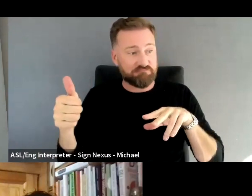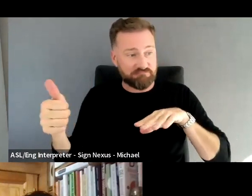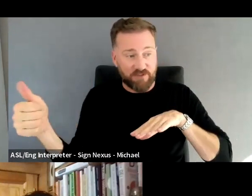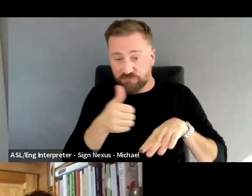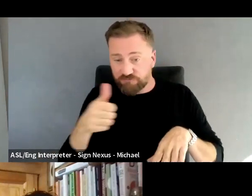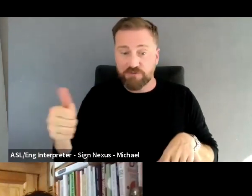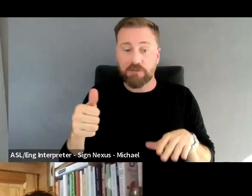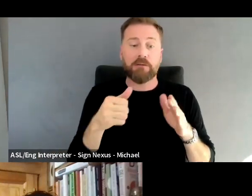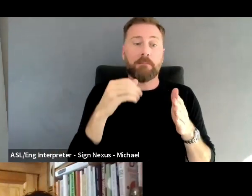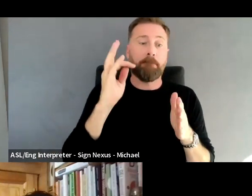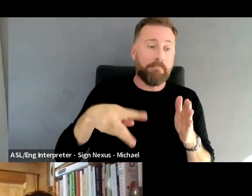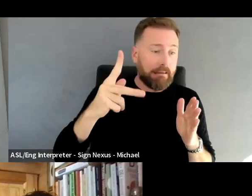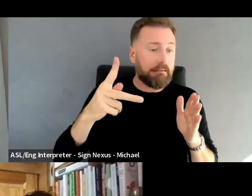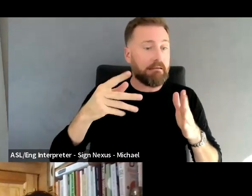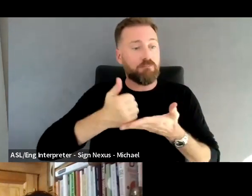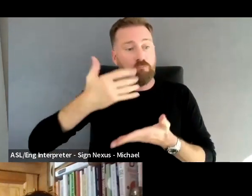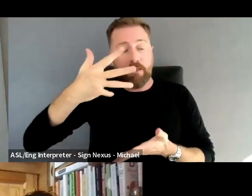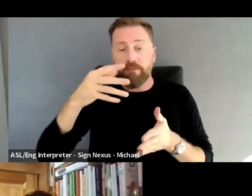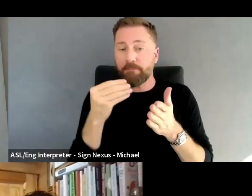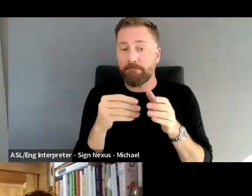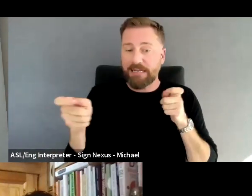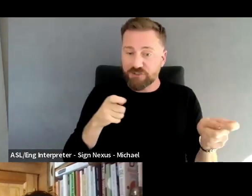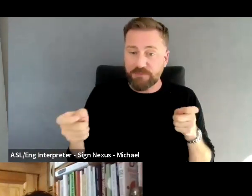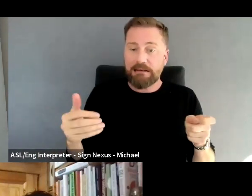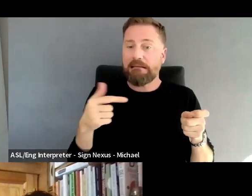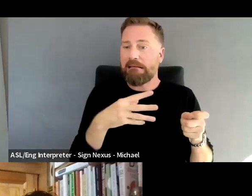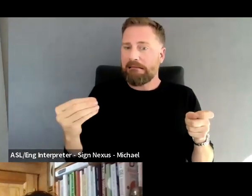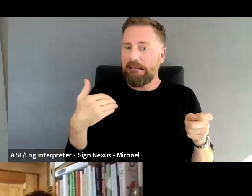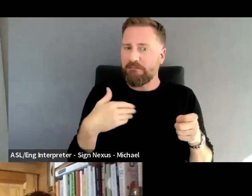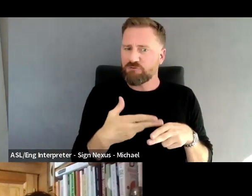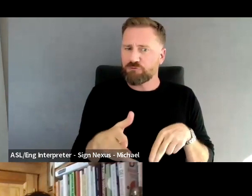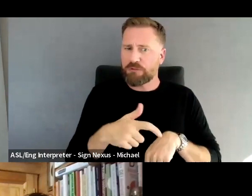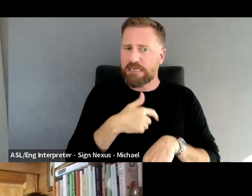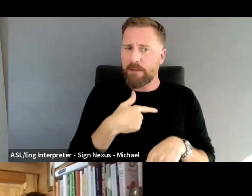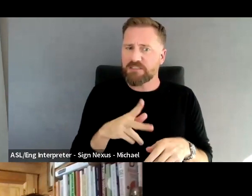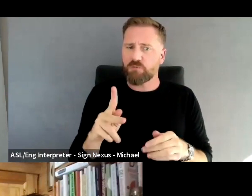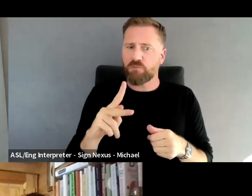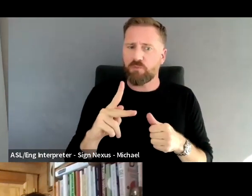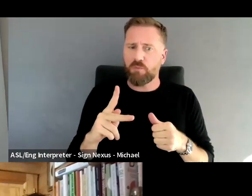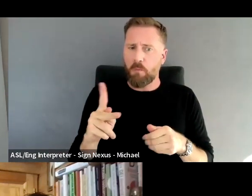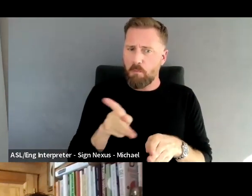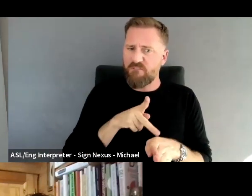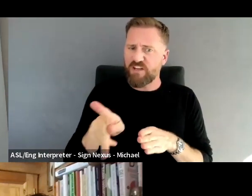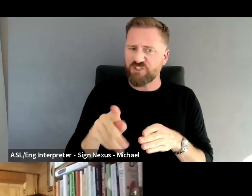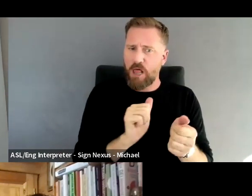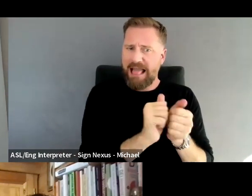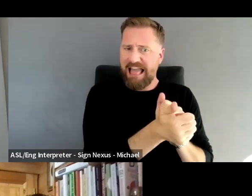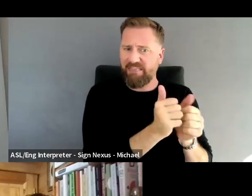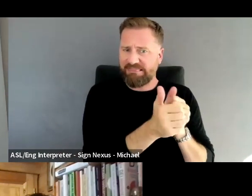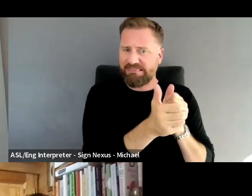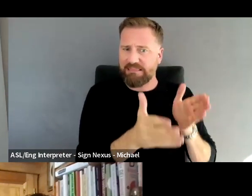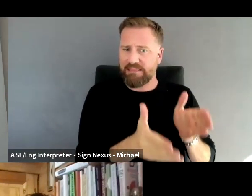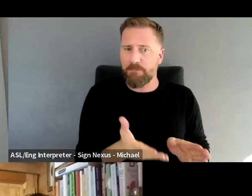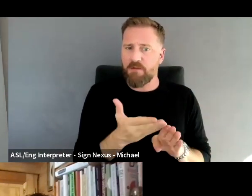retail, banking, wealth management, and even having a short period as a professional athlete before finding her real home in